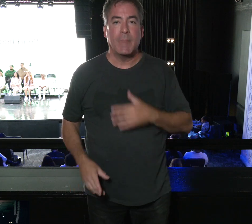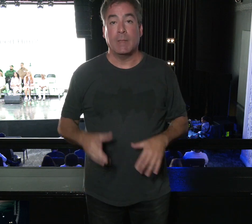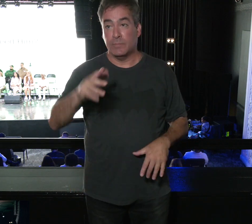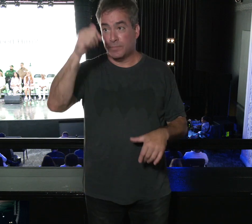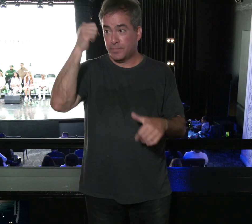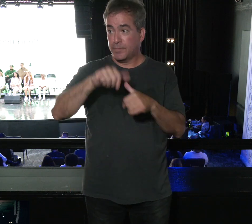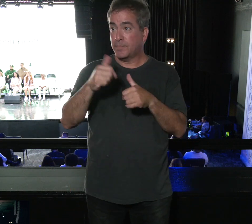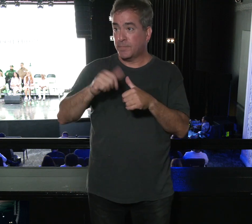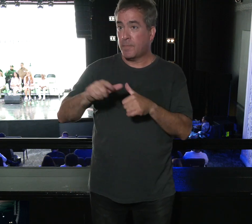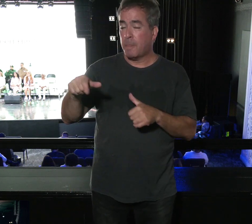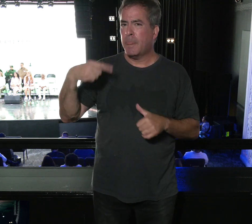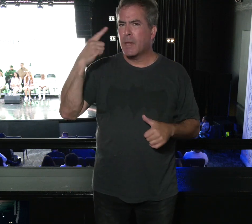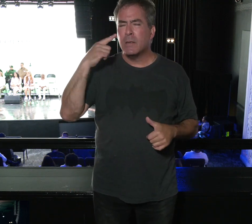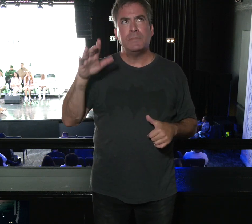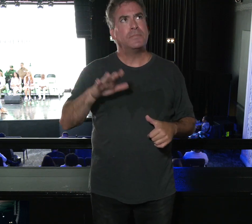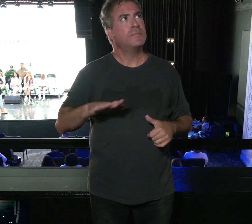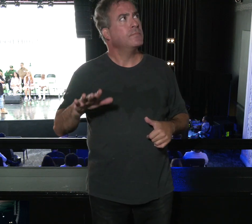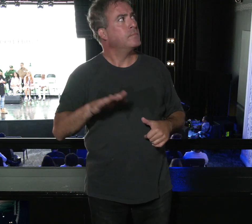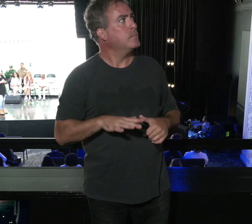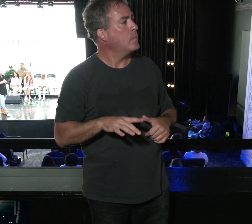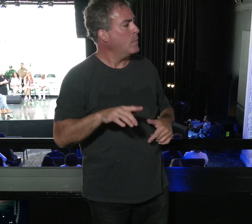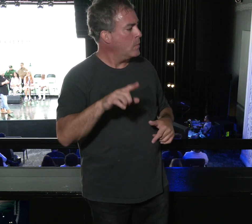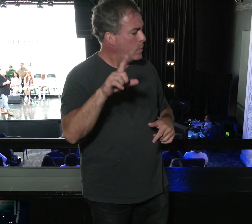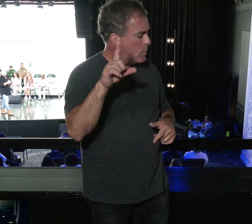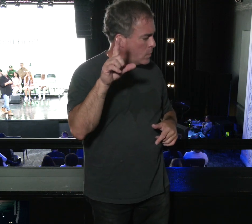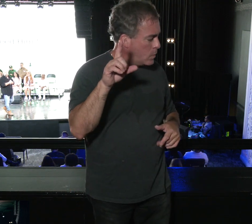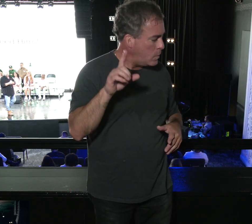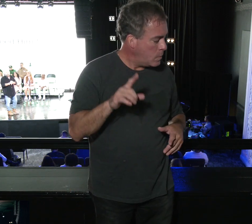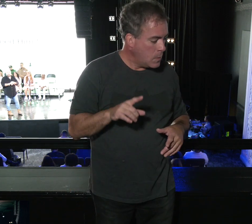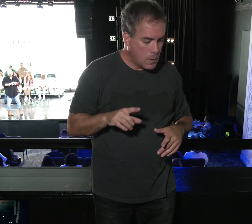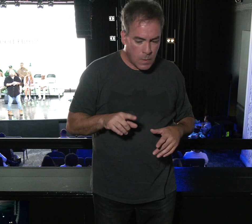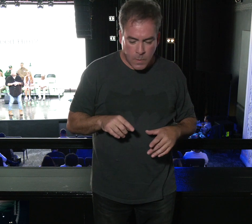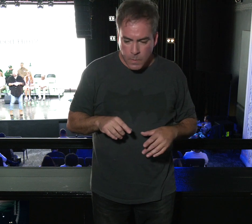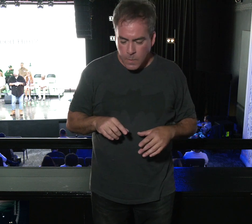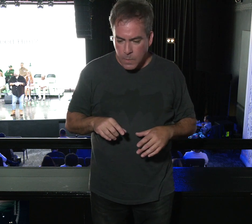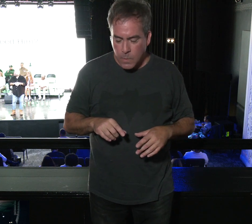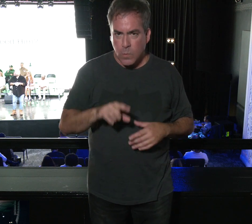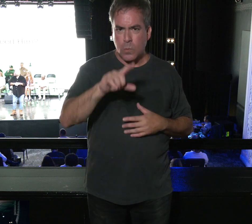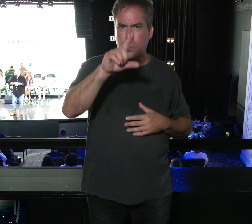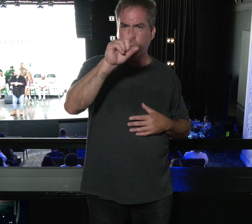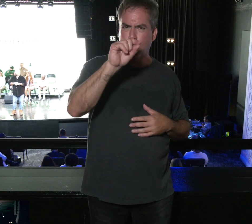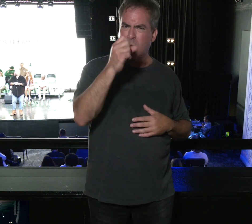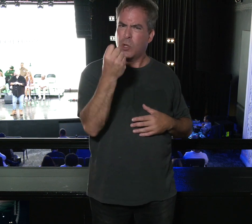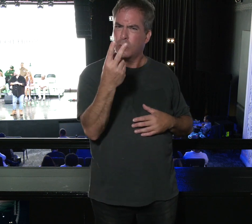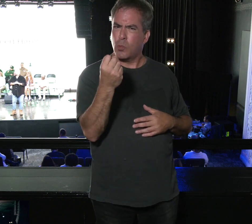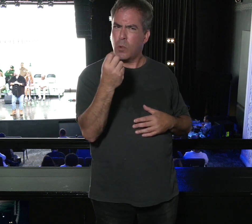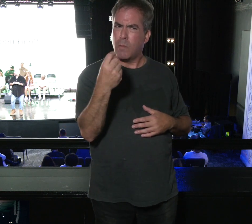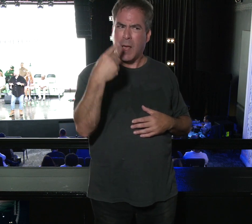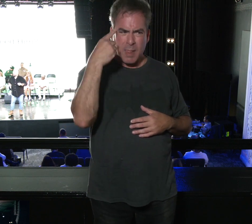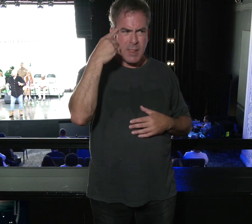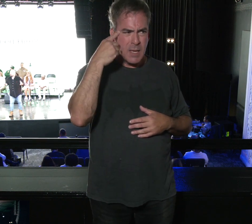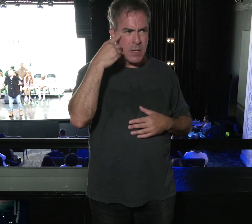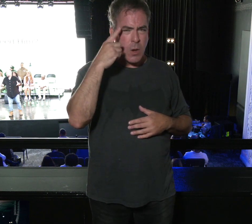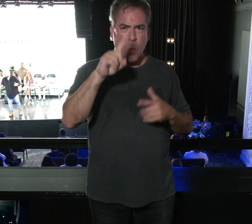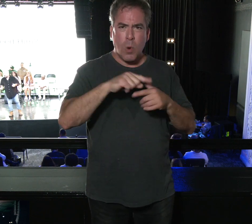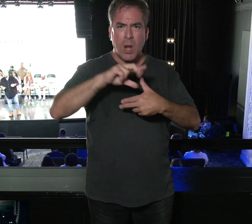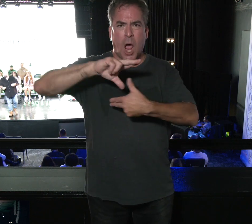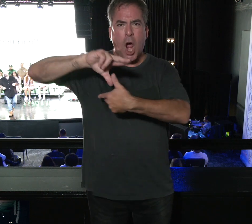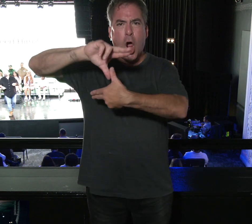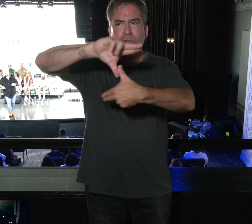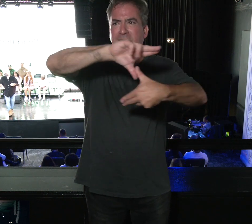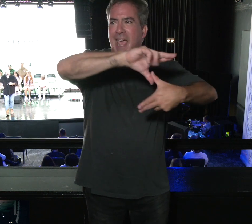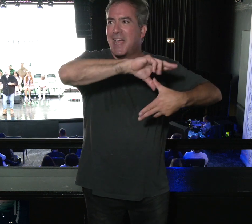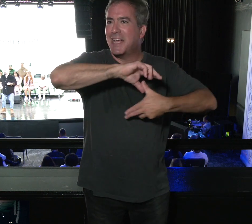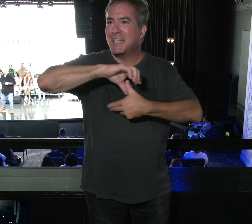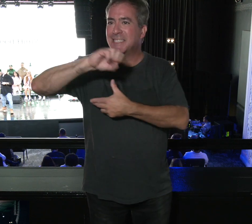Remember, I think it was 2012, I think, 2012, when Hurricane Sandy